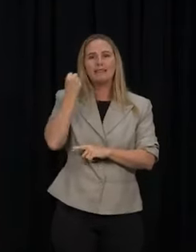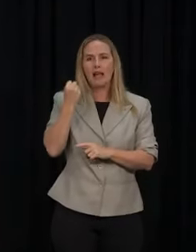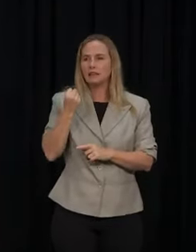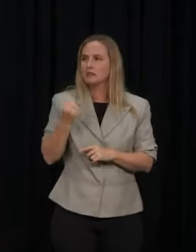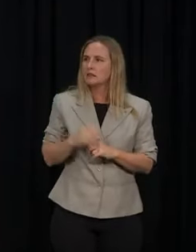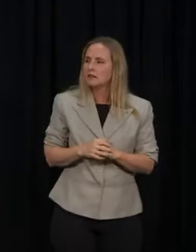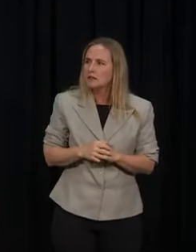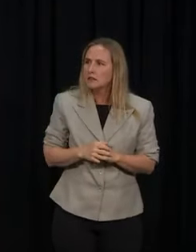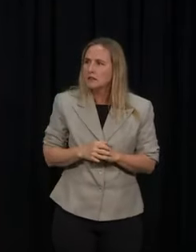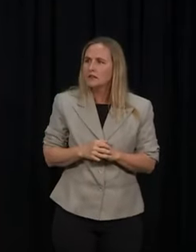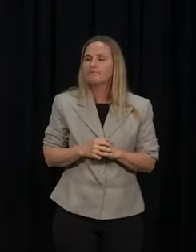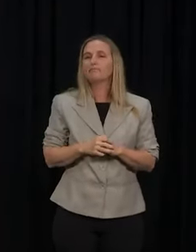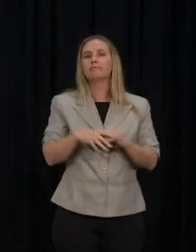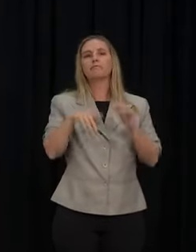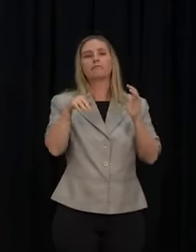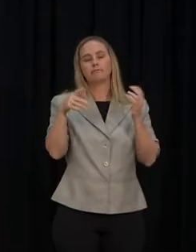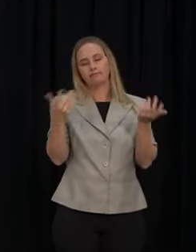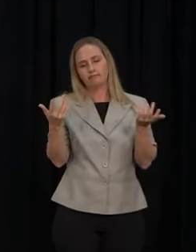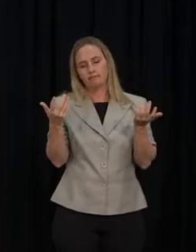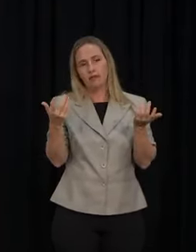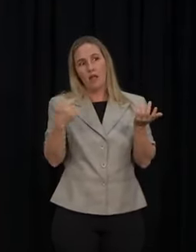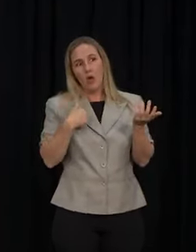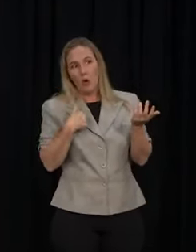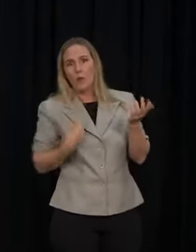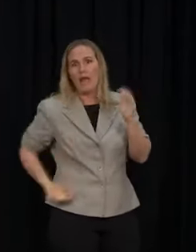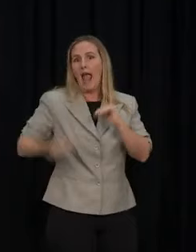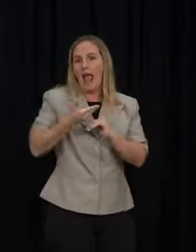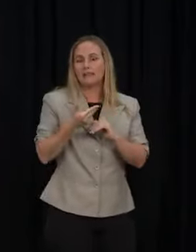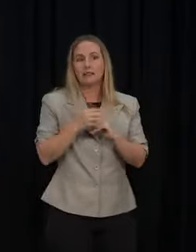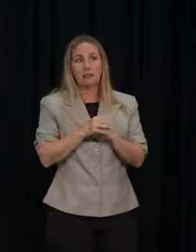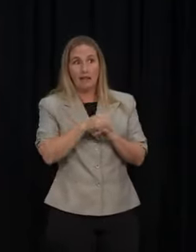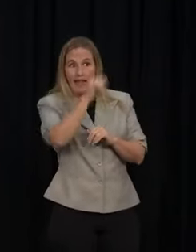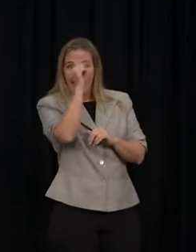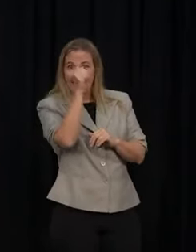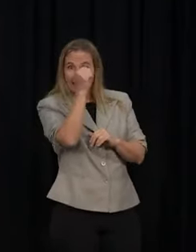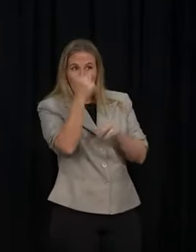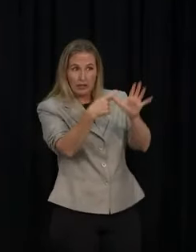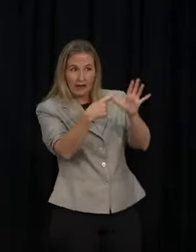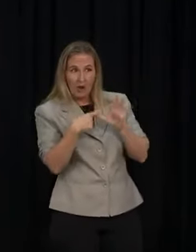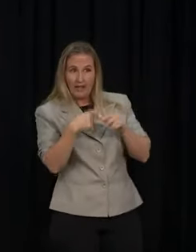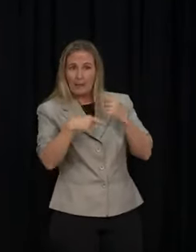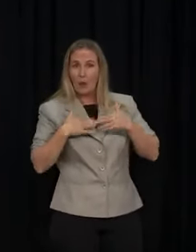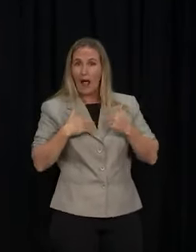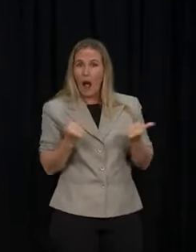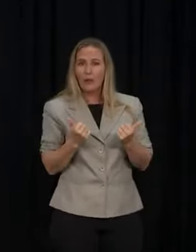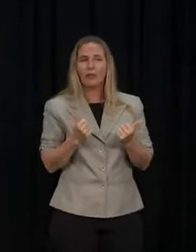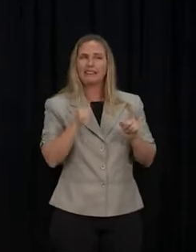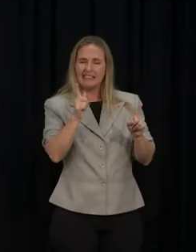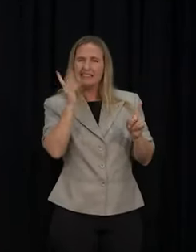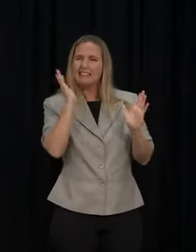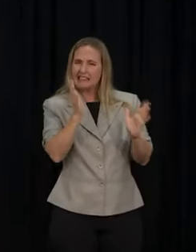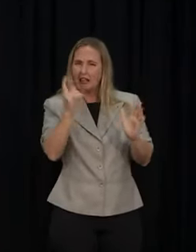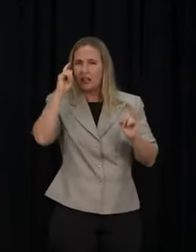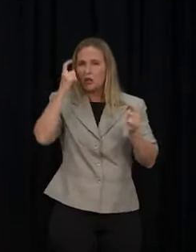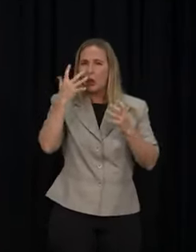health advice that we're, you know, receiving or the advice that you hear from experts is still a concern, though, around those really vulnerable